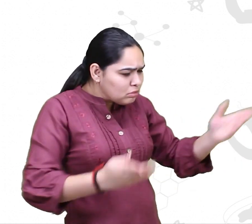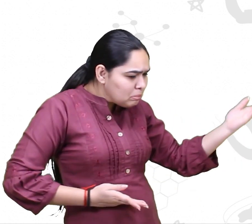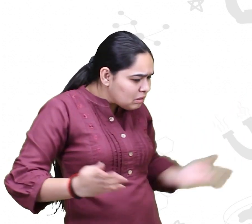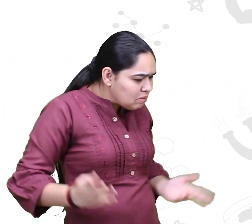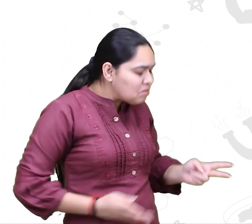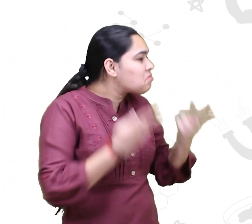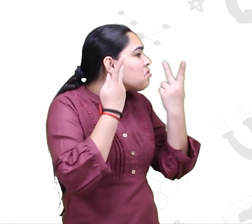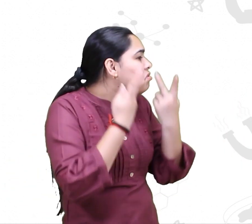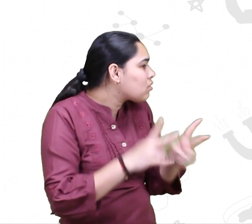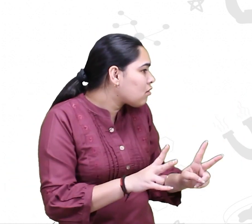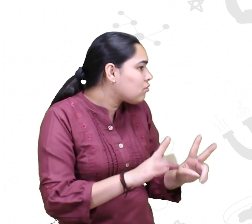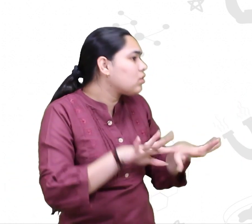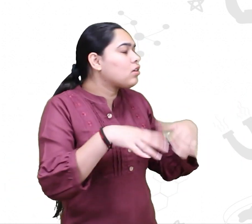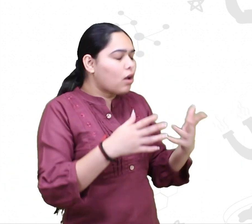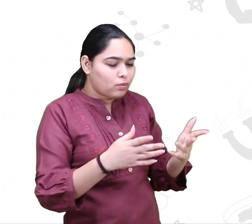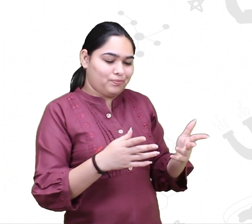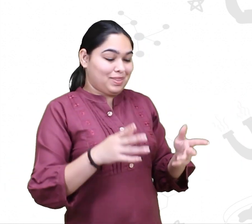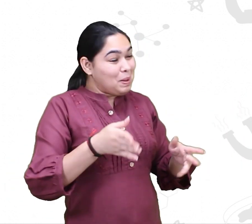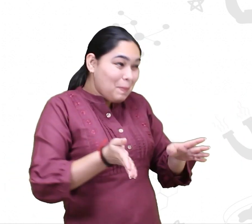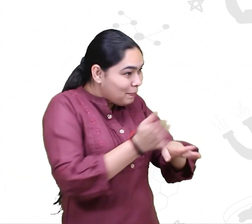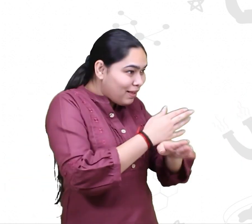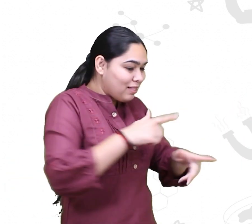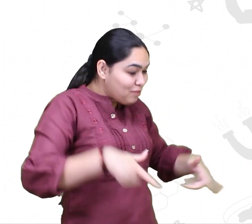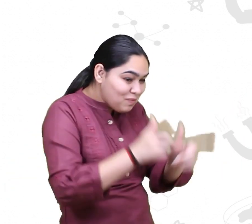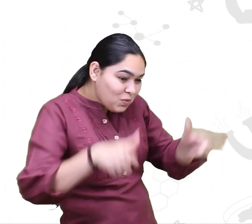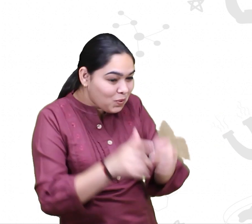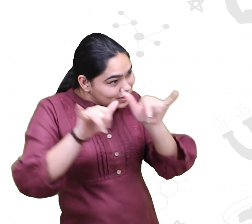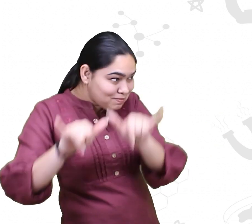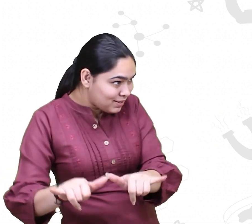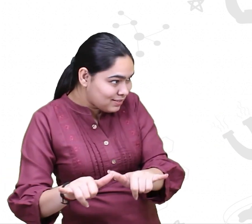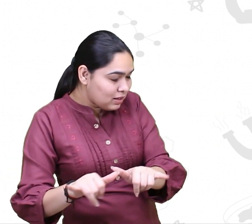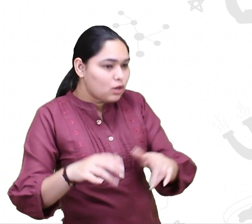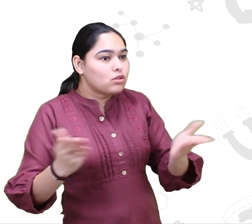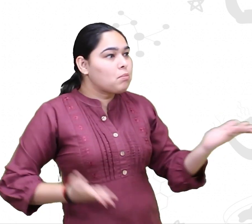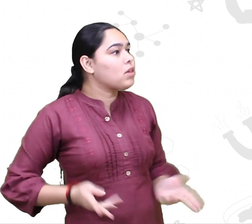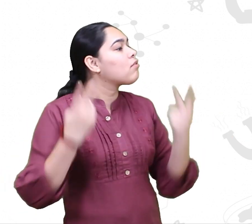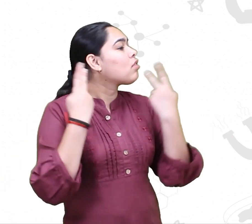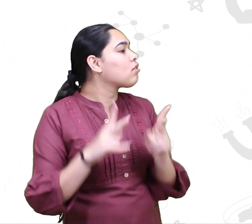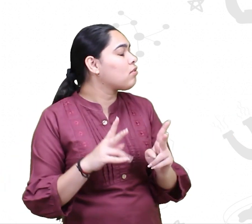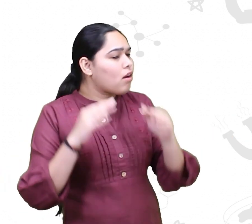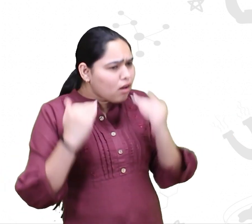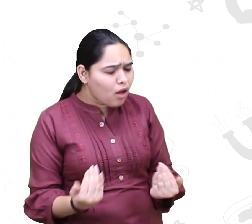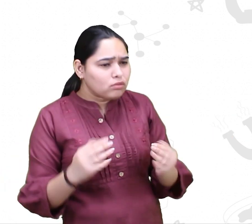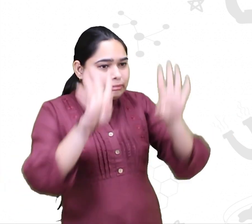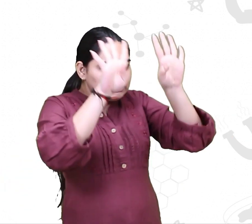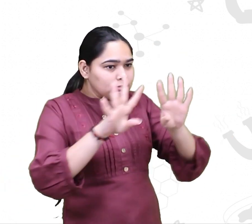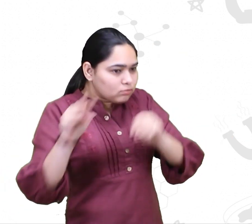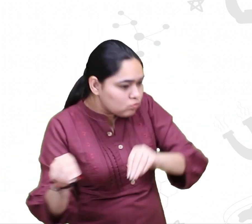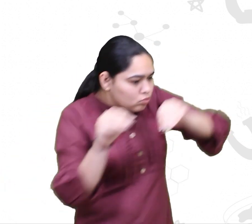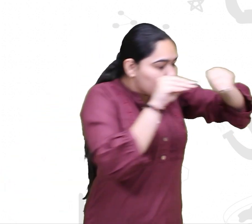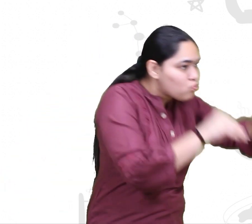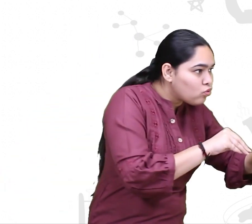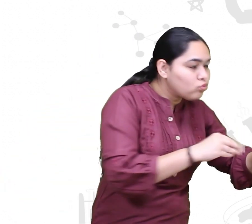in your lab? Yeah. So, wild animals show behaviors which are surely native to their conditions.